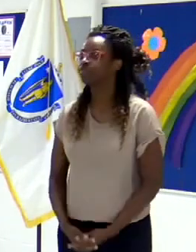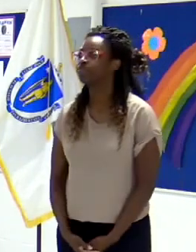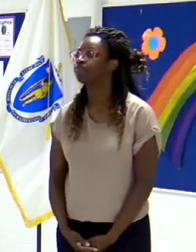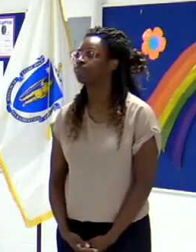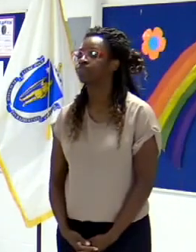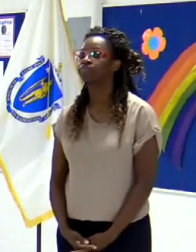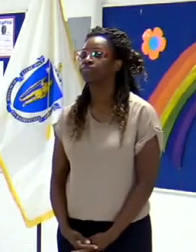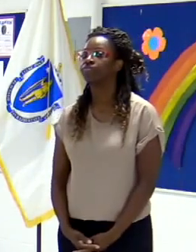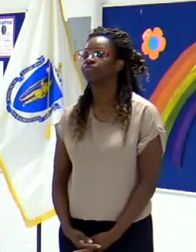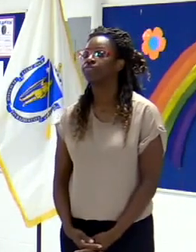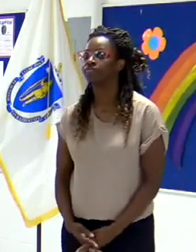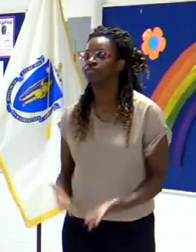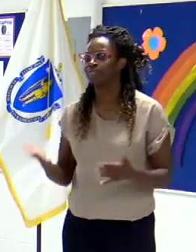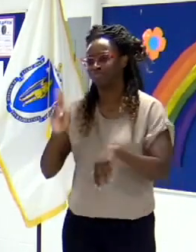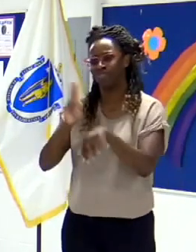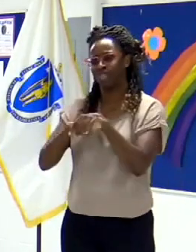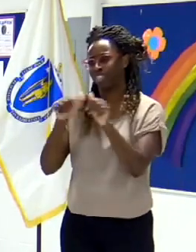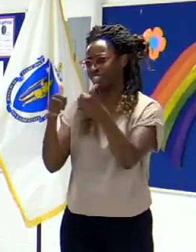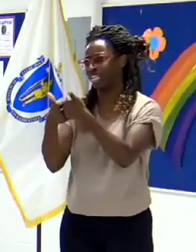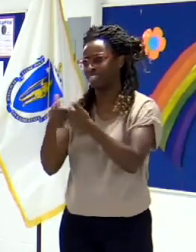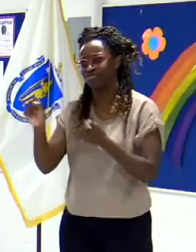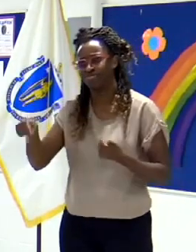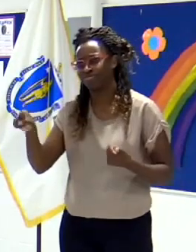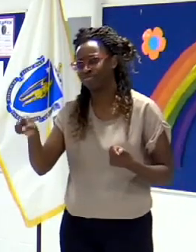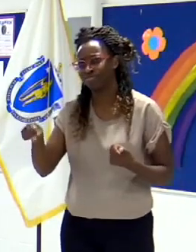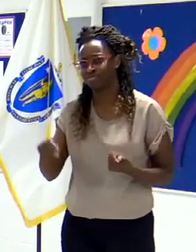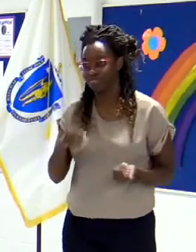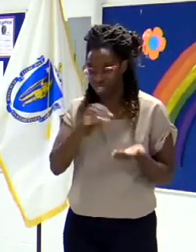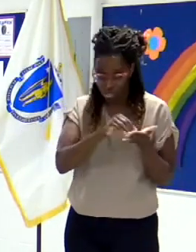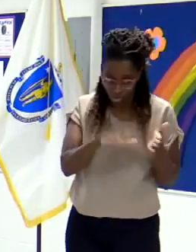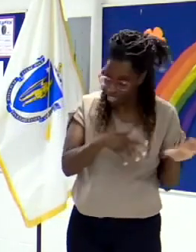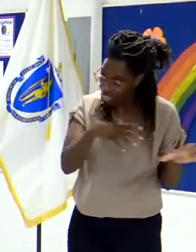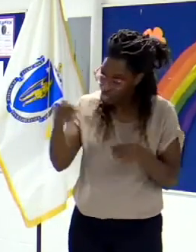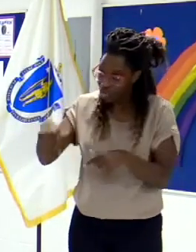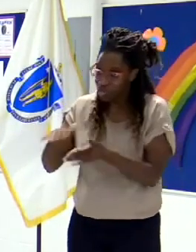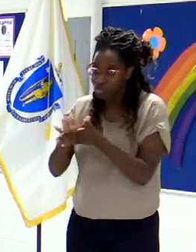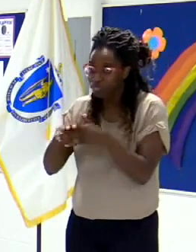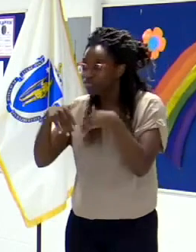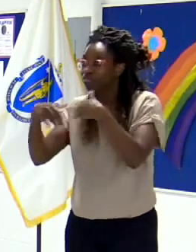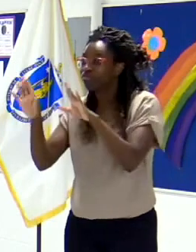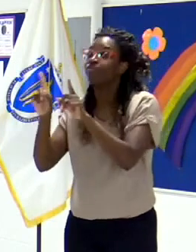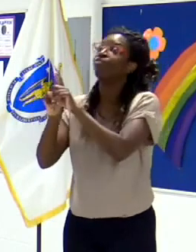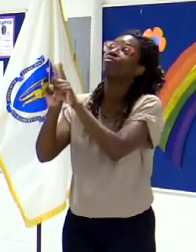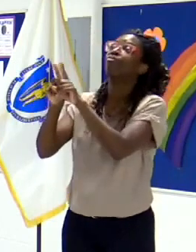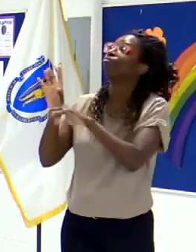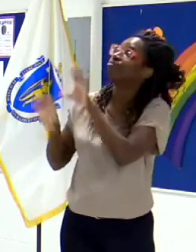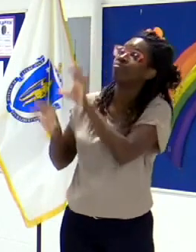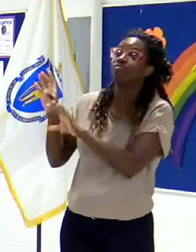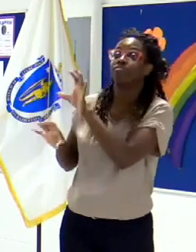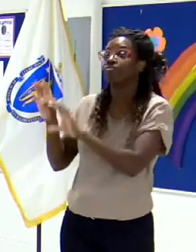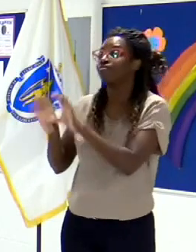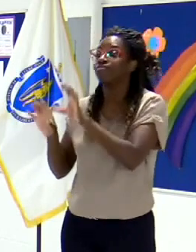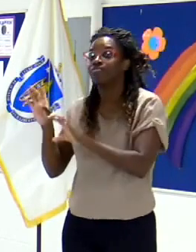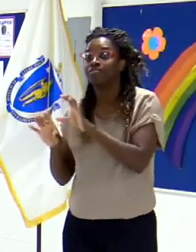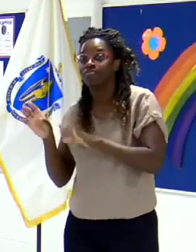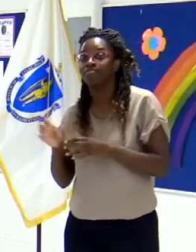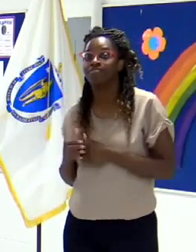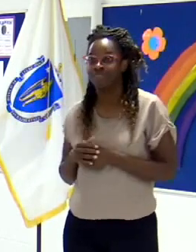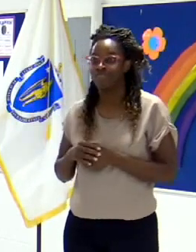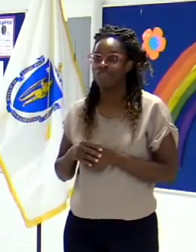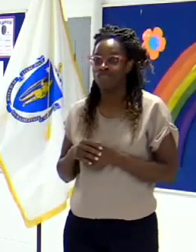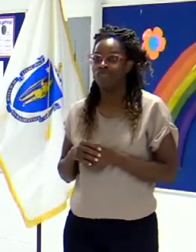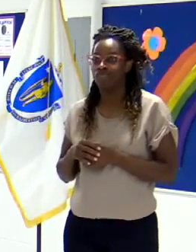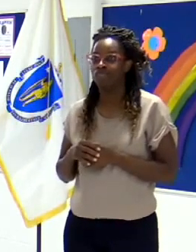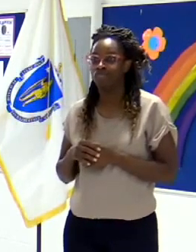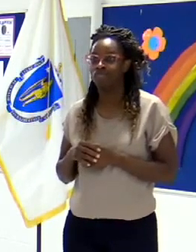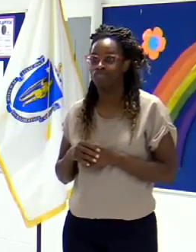Well it is a challenge for us. As students leave they have a tendency to kind of fall back to some of their practices. But as I said